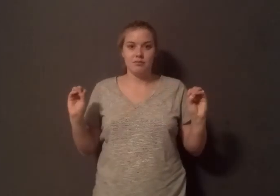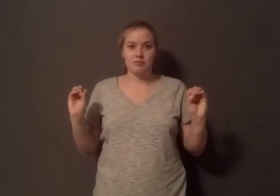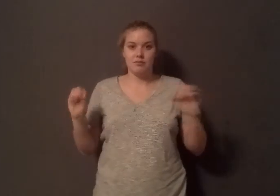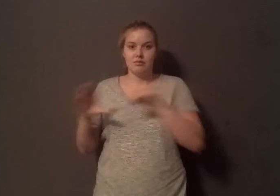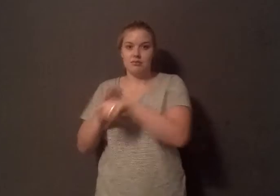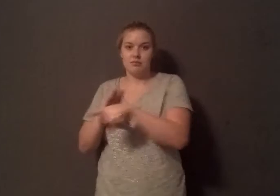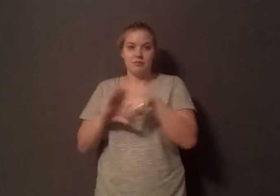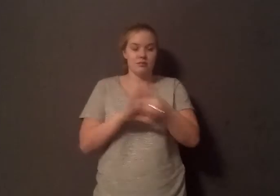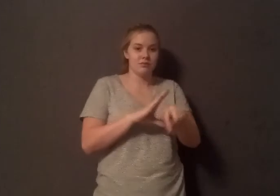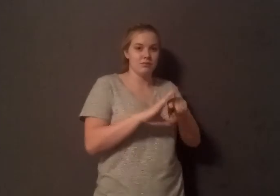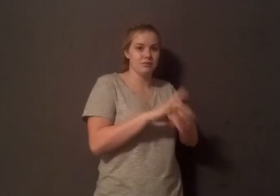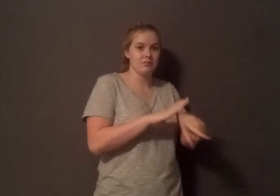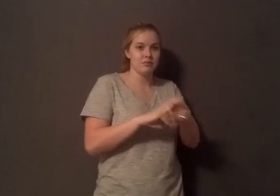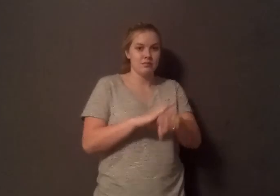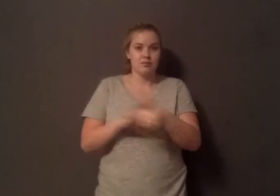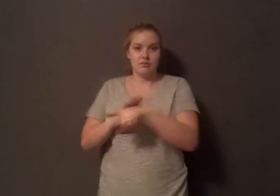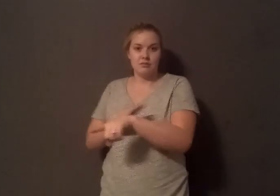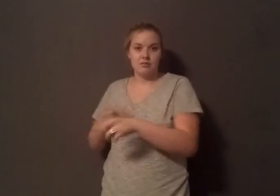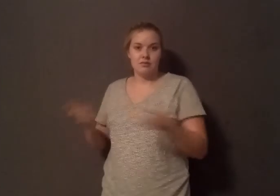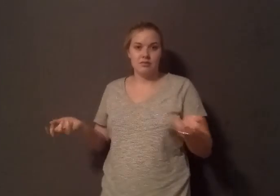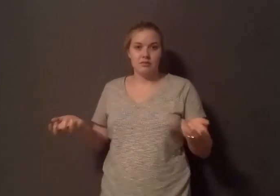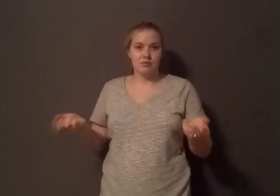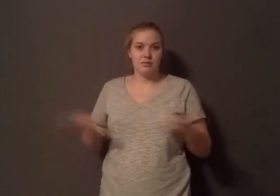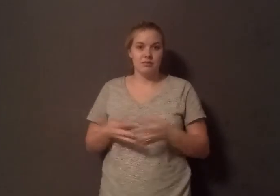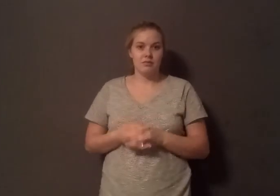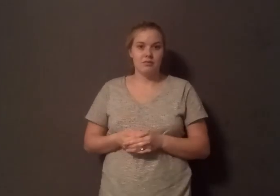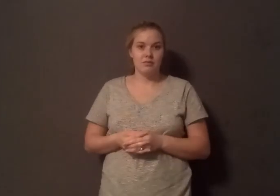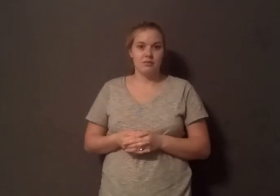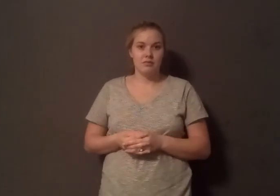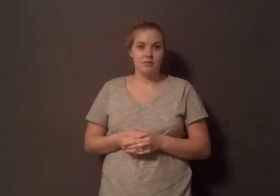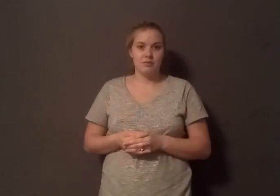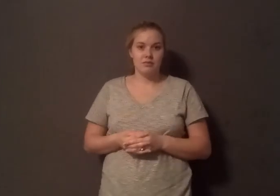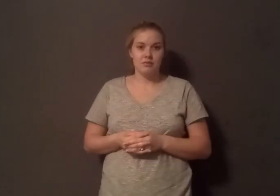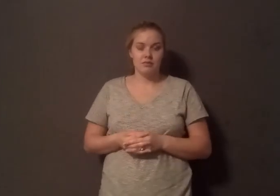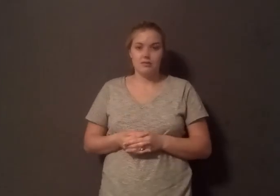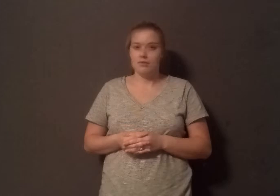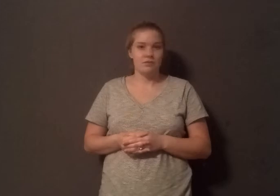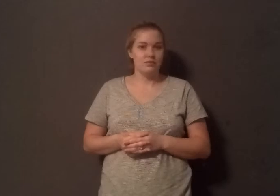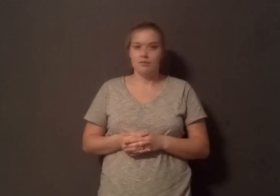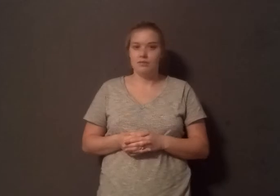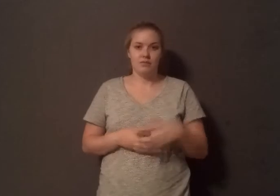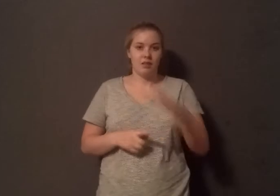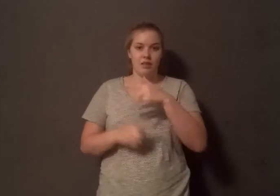pits, which leach into rivers and streams, and is pumped out unfiltered onto fields, further polluting the environment and neighboring health.